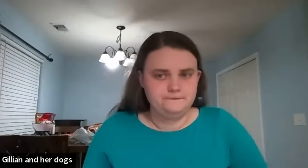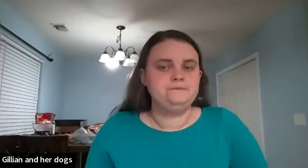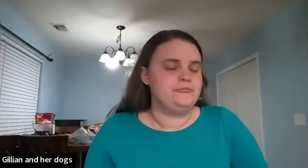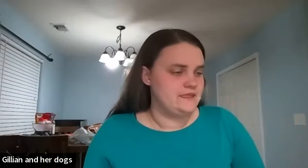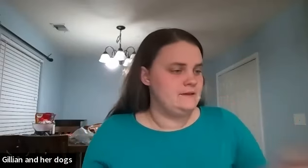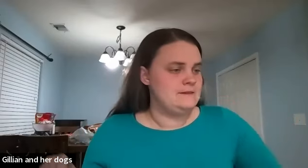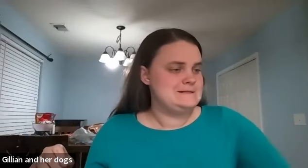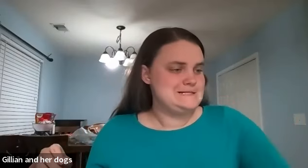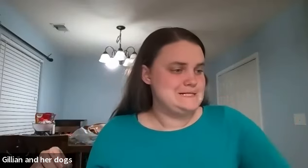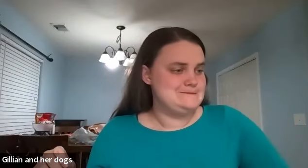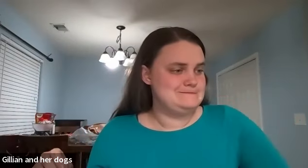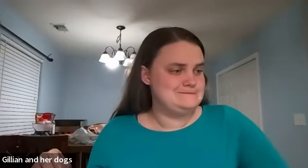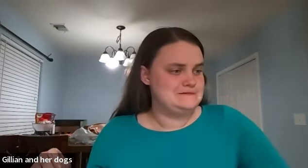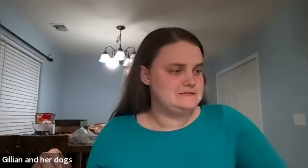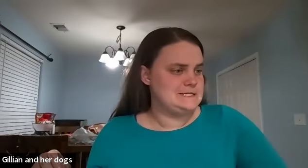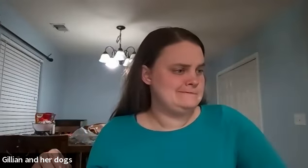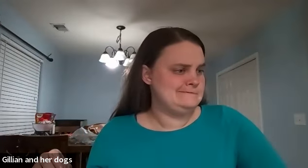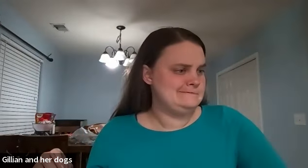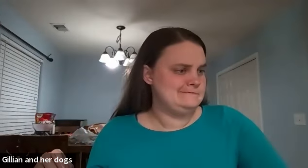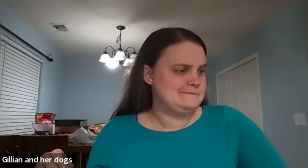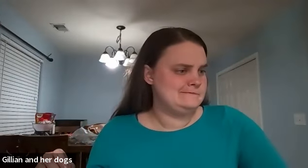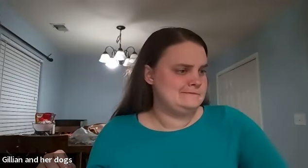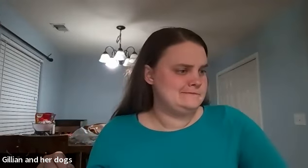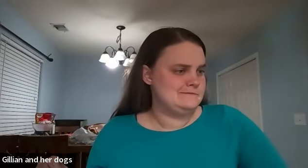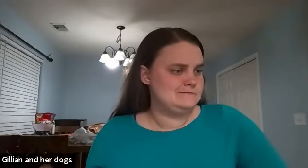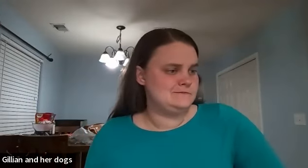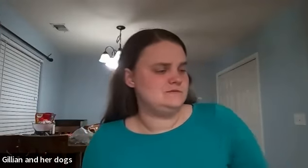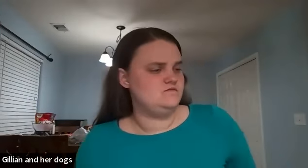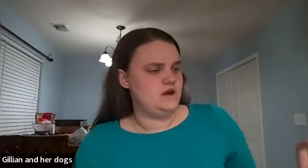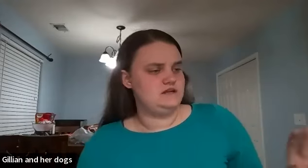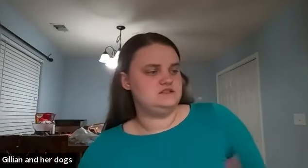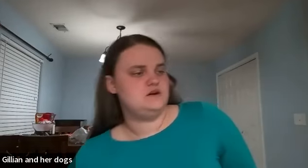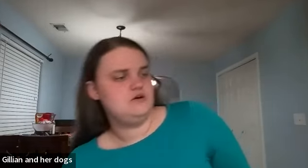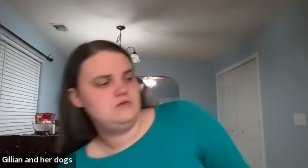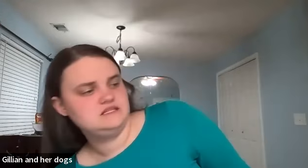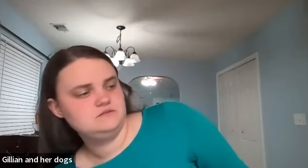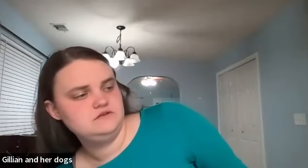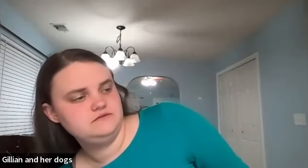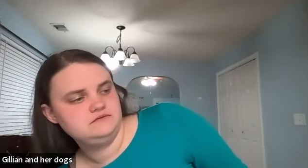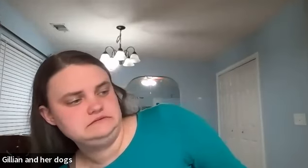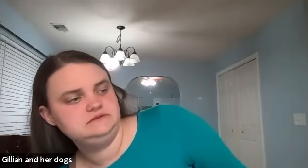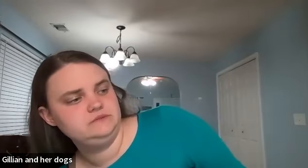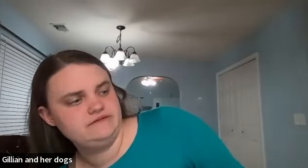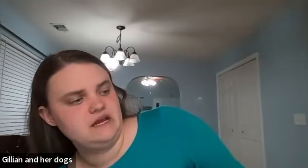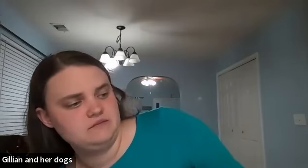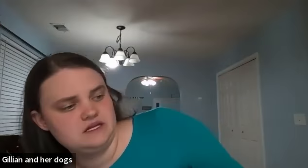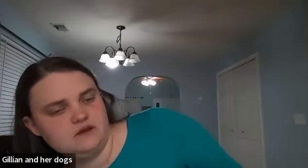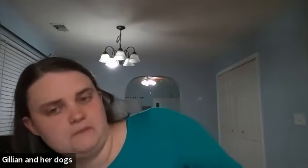um let's see all right so let's move we have nine minutes okay